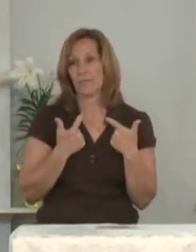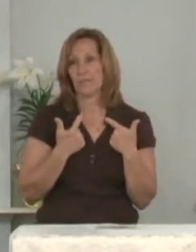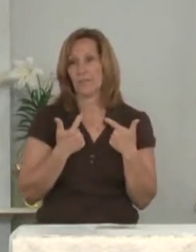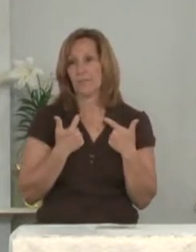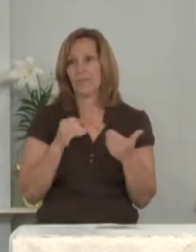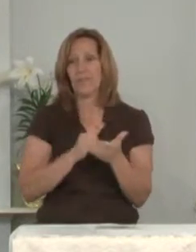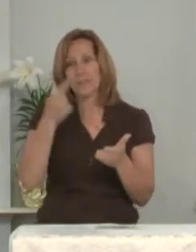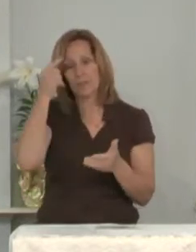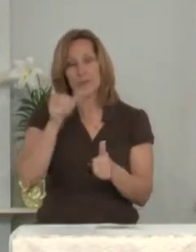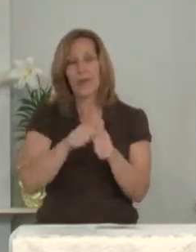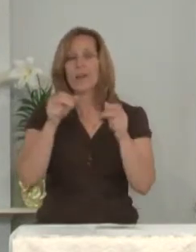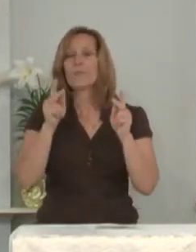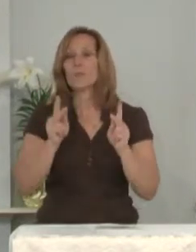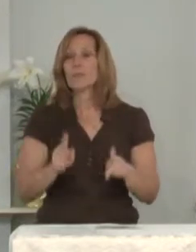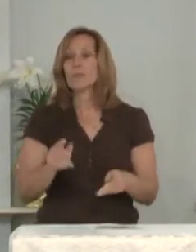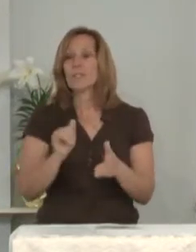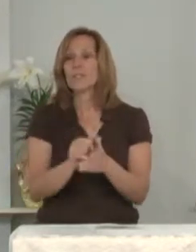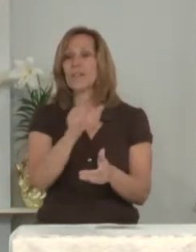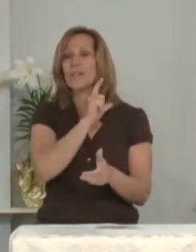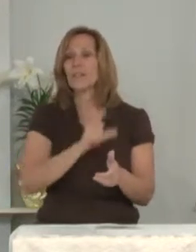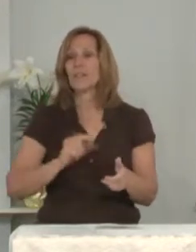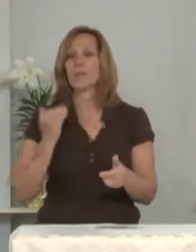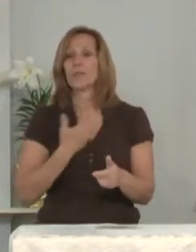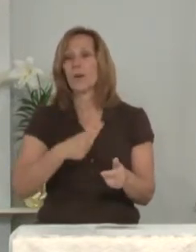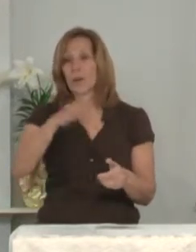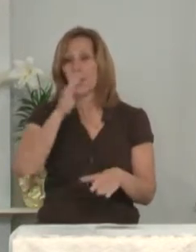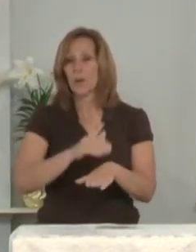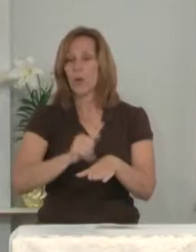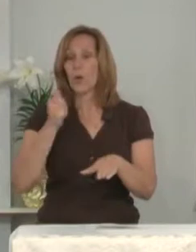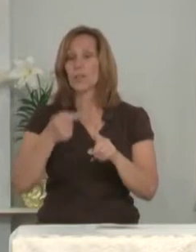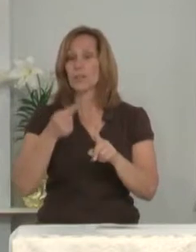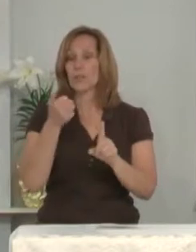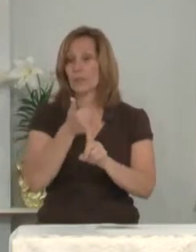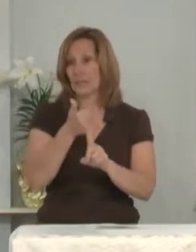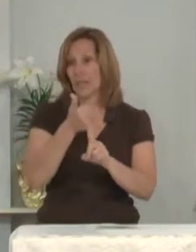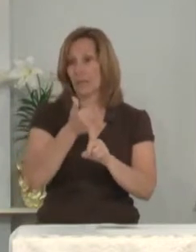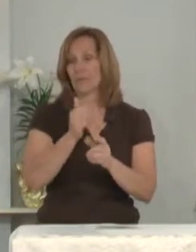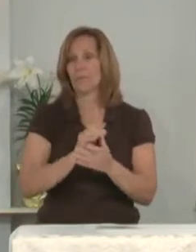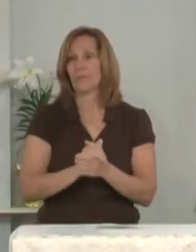It is for every person that the Lord our God calls to himself.